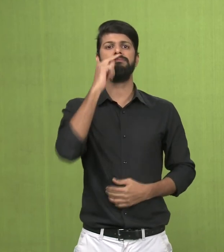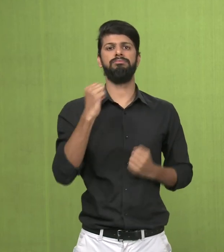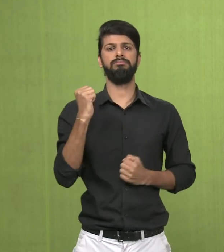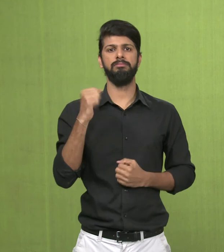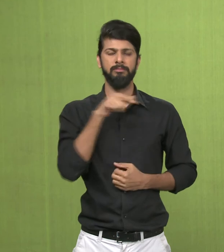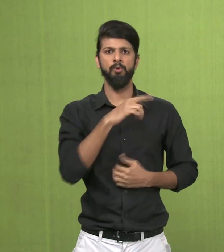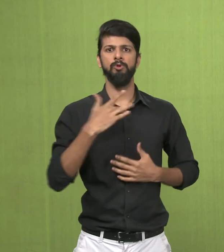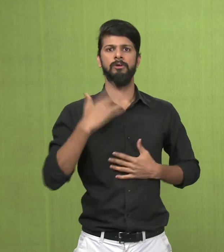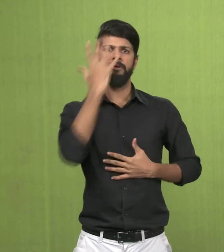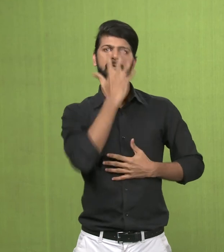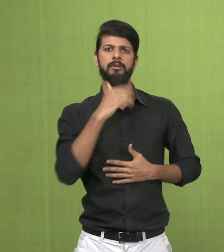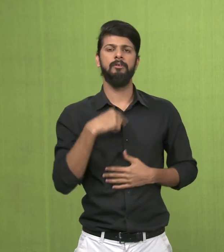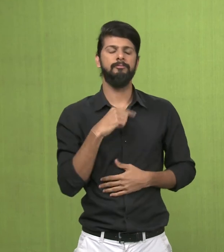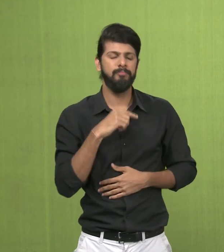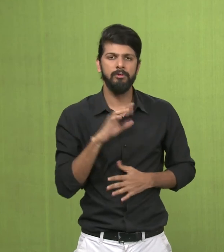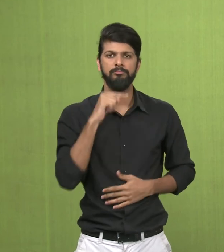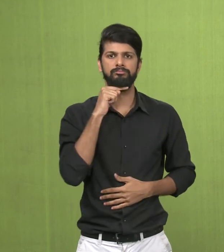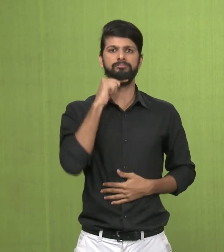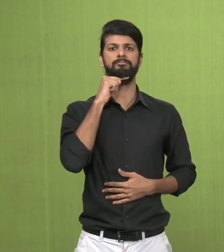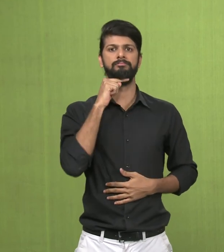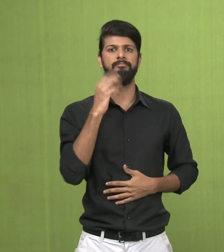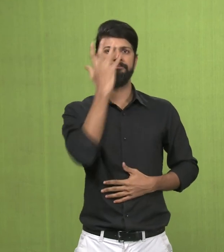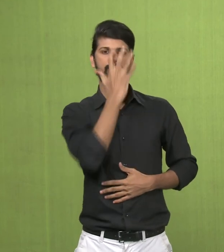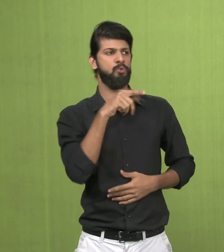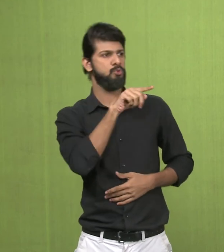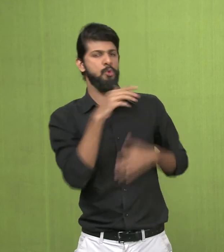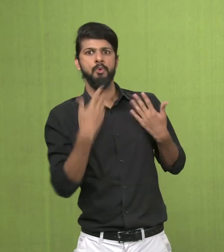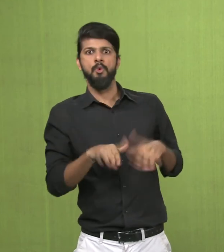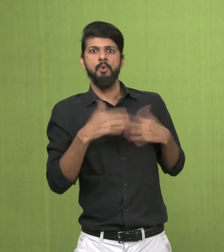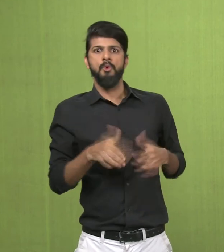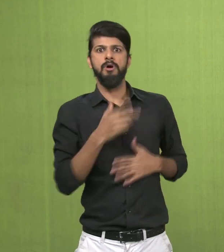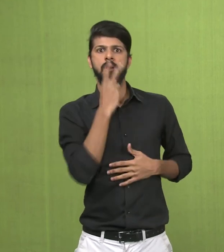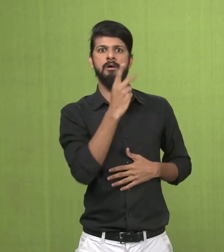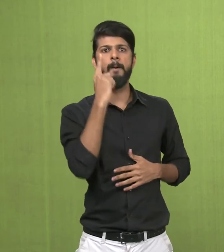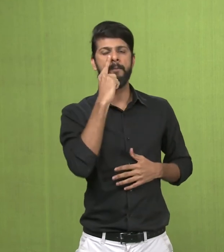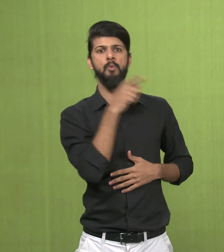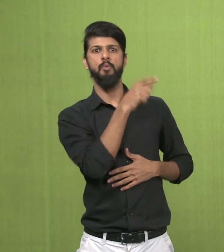strong and dignified woman.